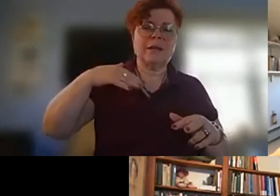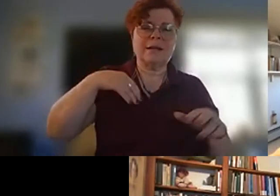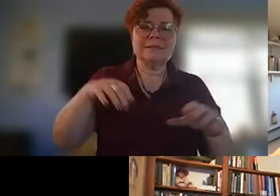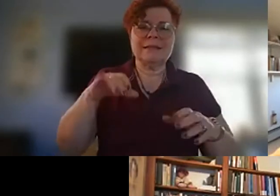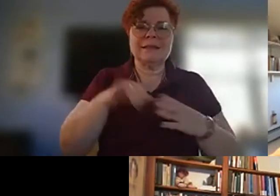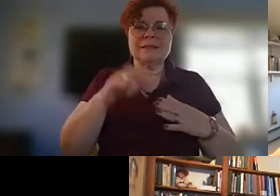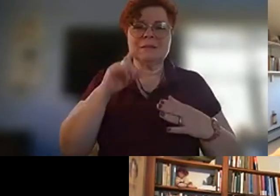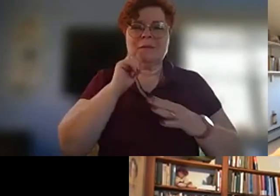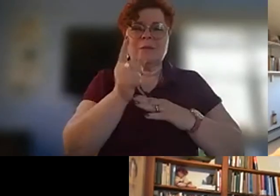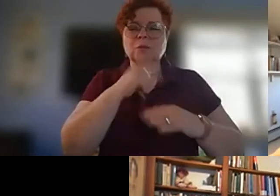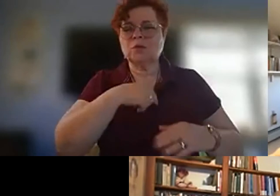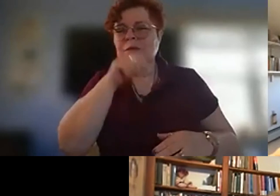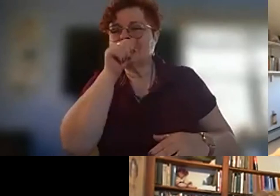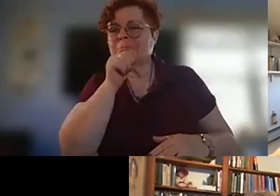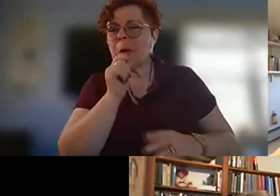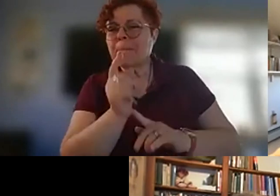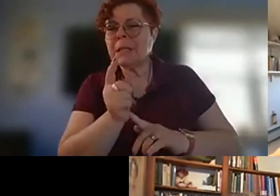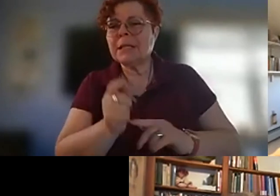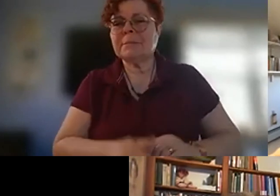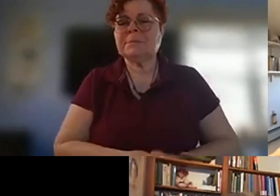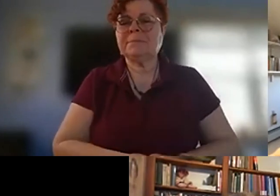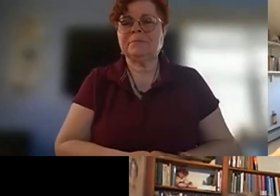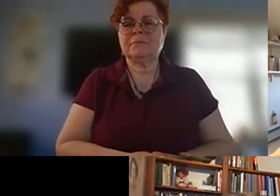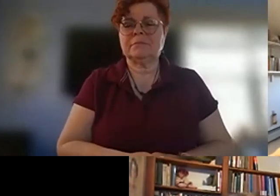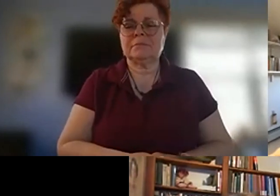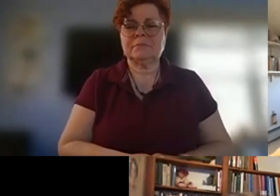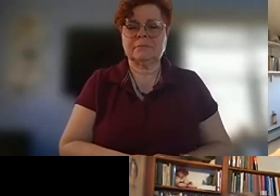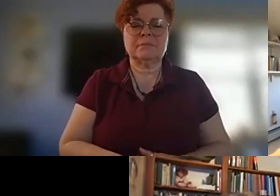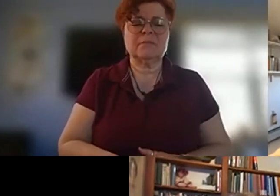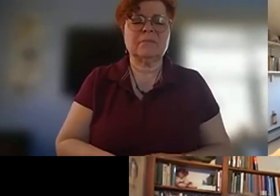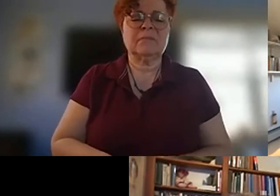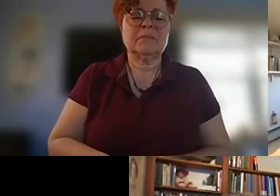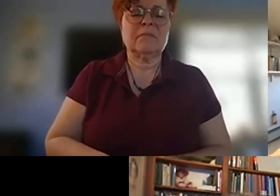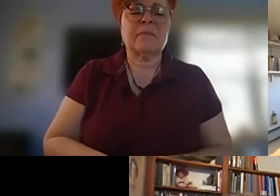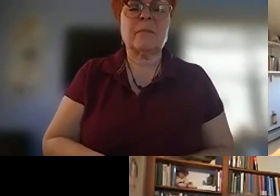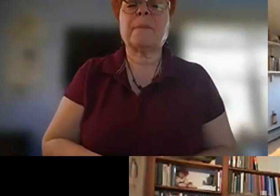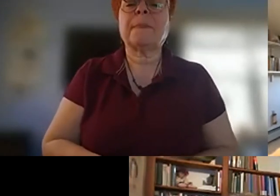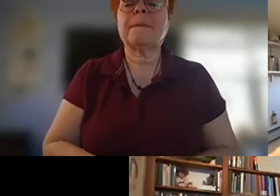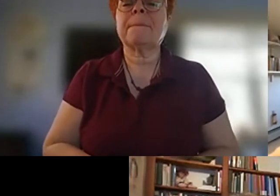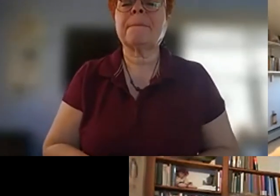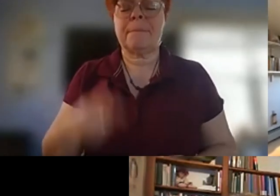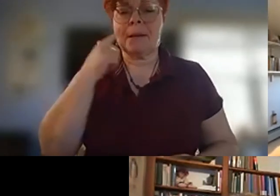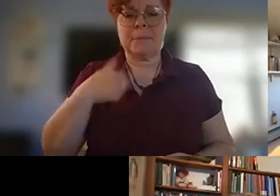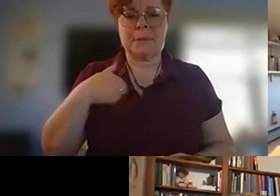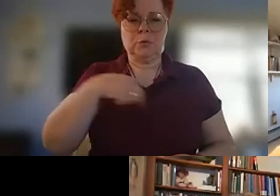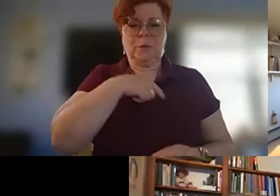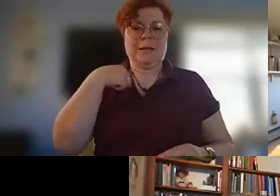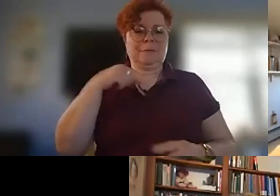uh i am not seeing her because we have to spotlight each